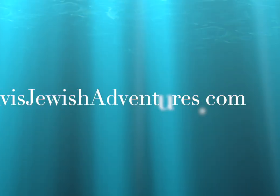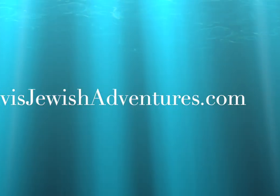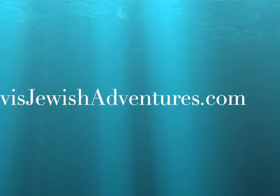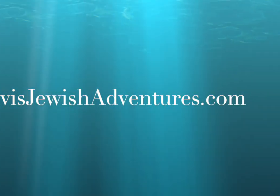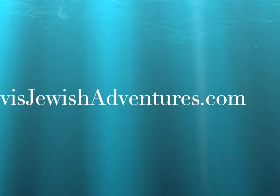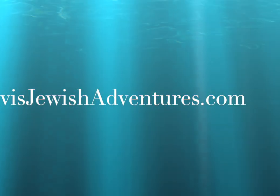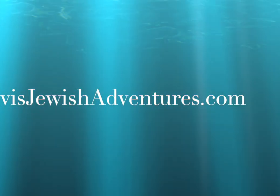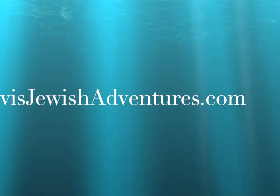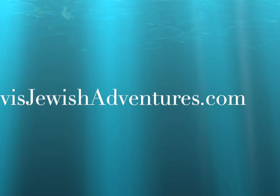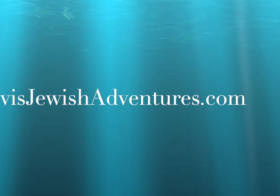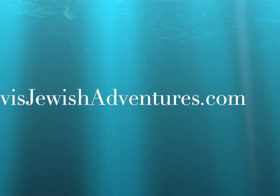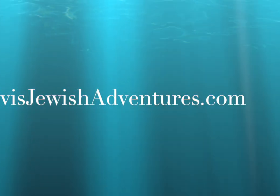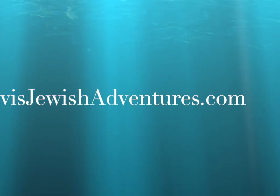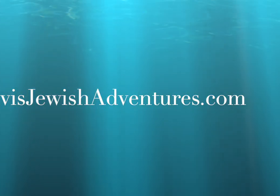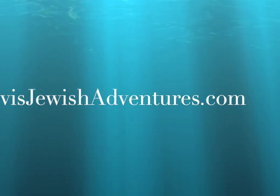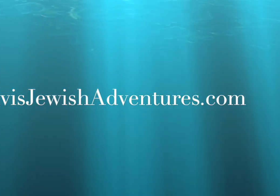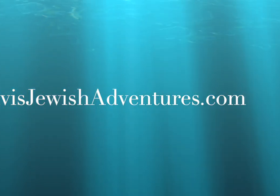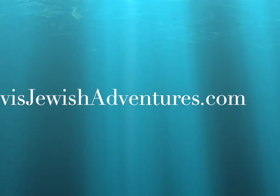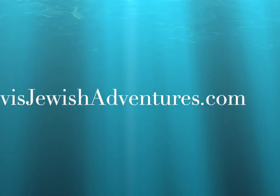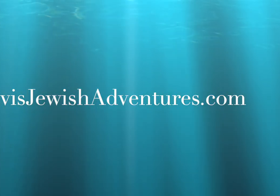Love, Phoebe. Love,